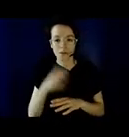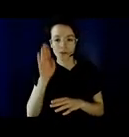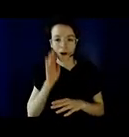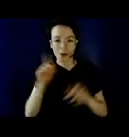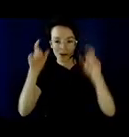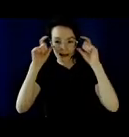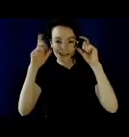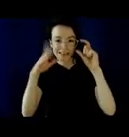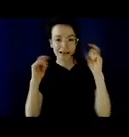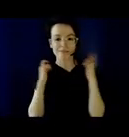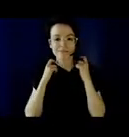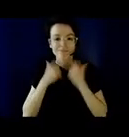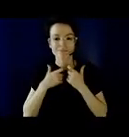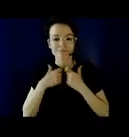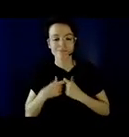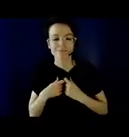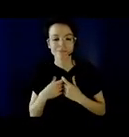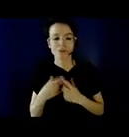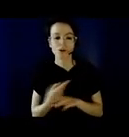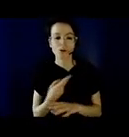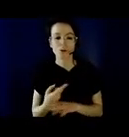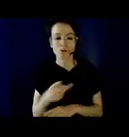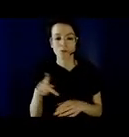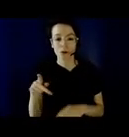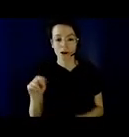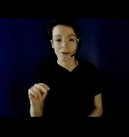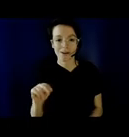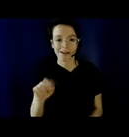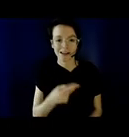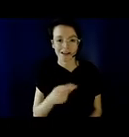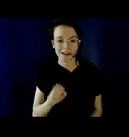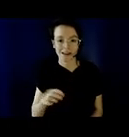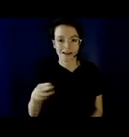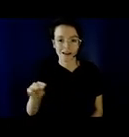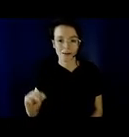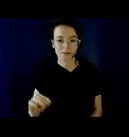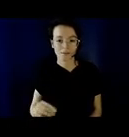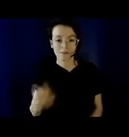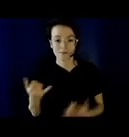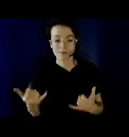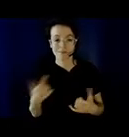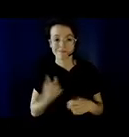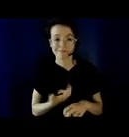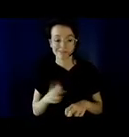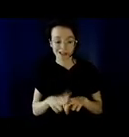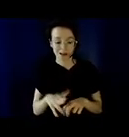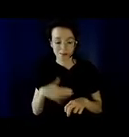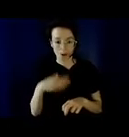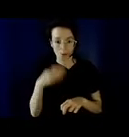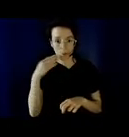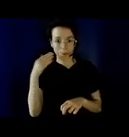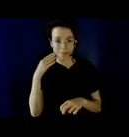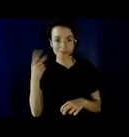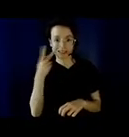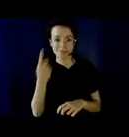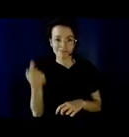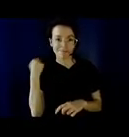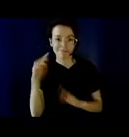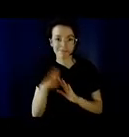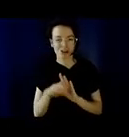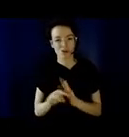shirt. My pronoun is he, him. I am sitting in my room at home with the background blurred.